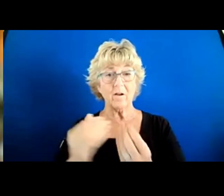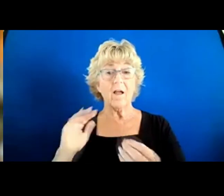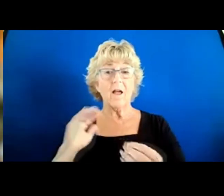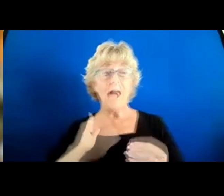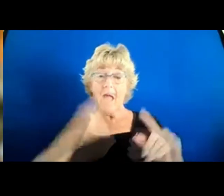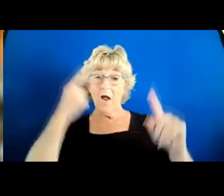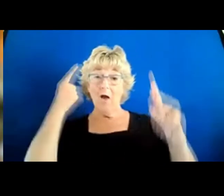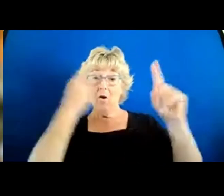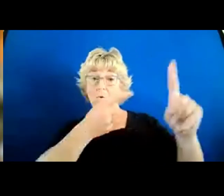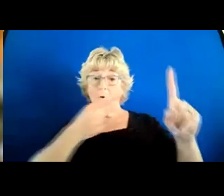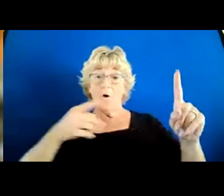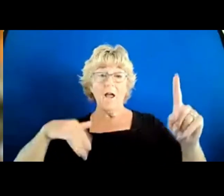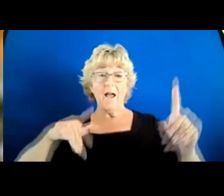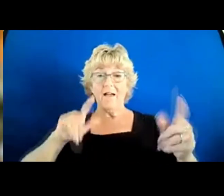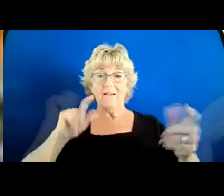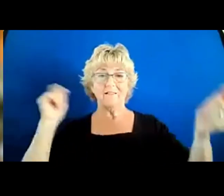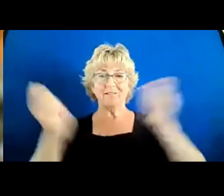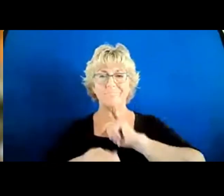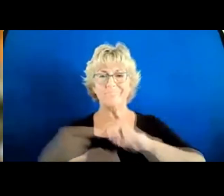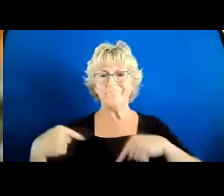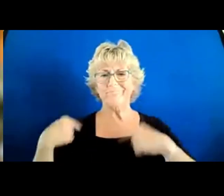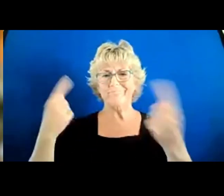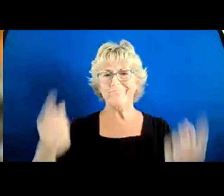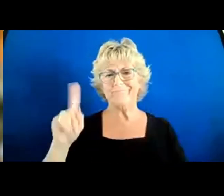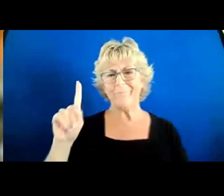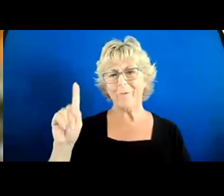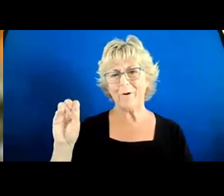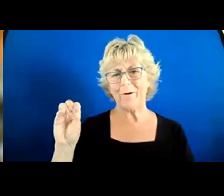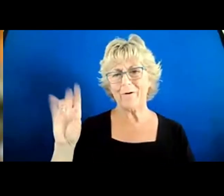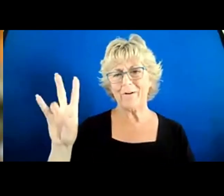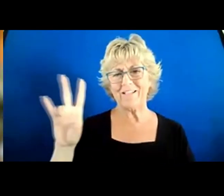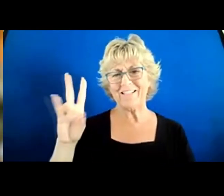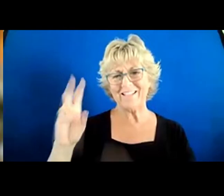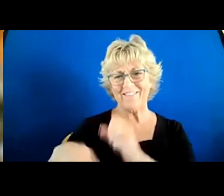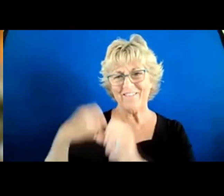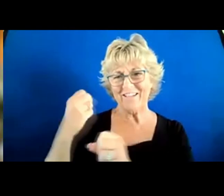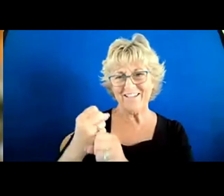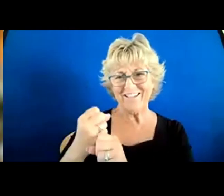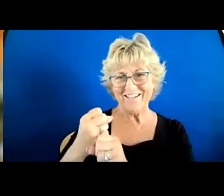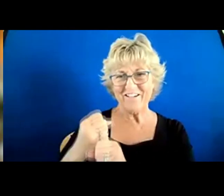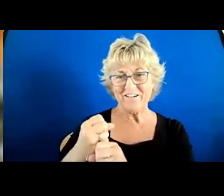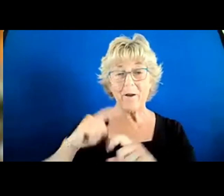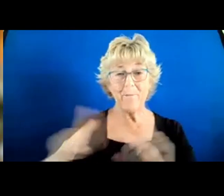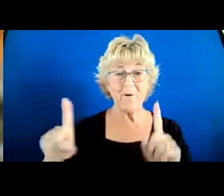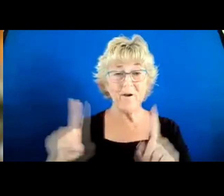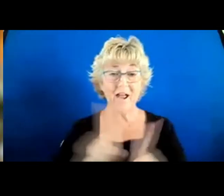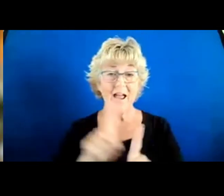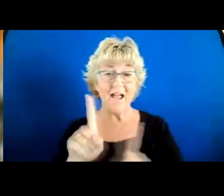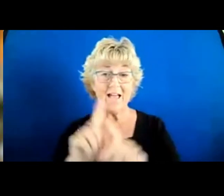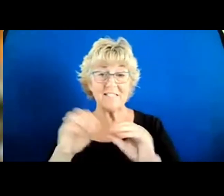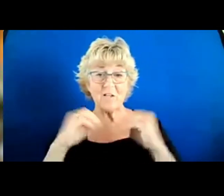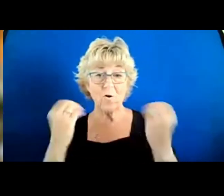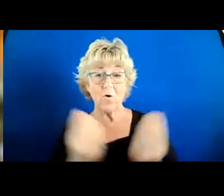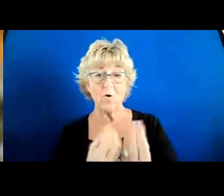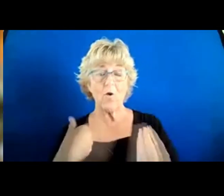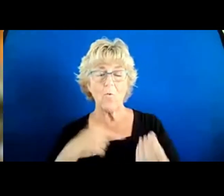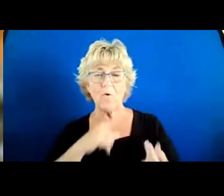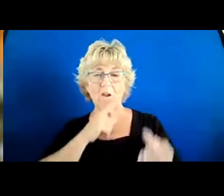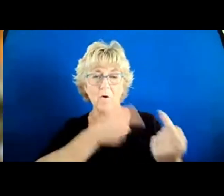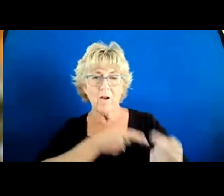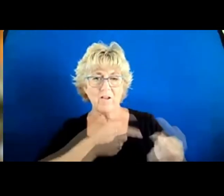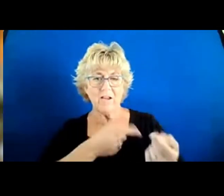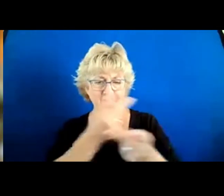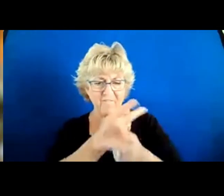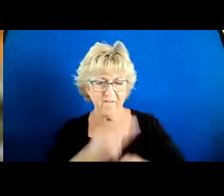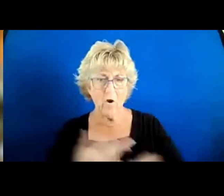changed really in 107 years that we've been in existence. But I think as an organization, we were struggling to figure